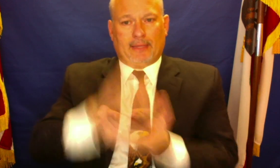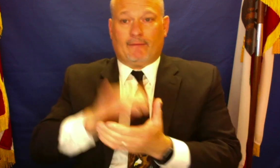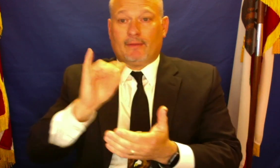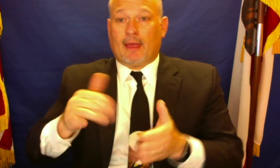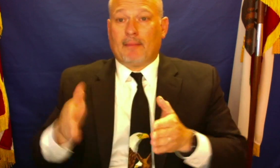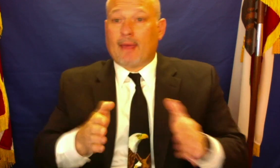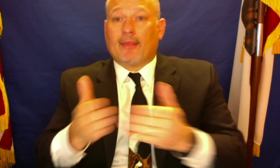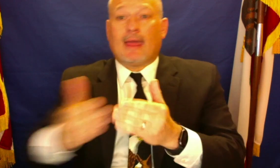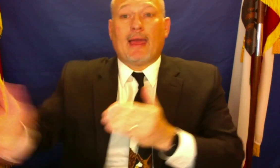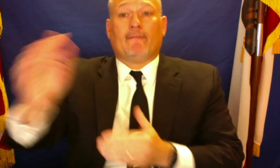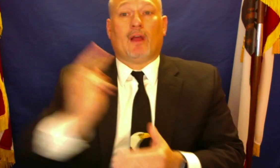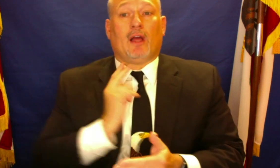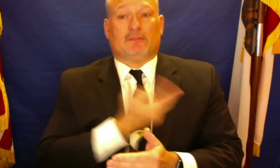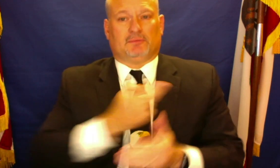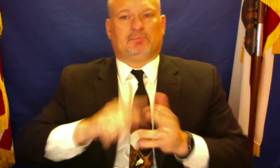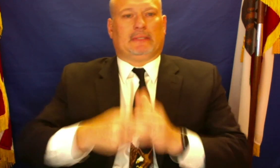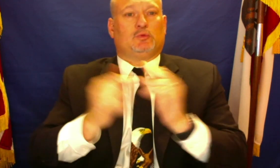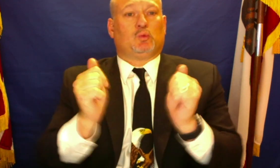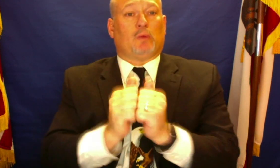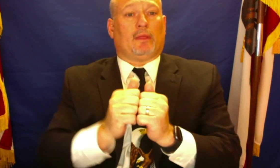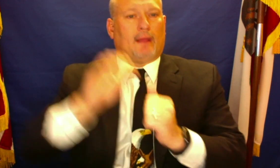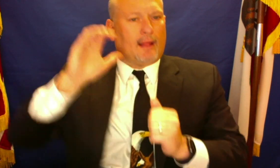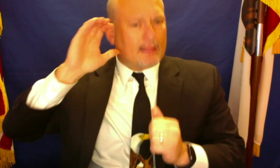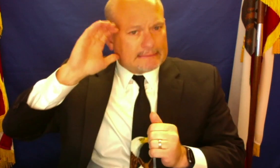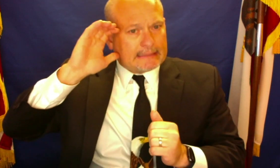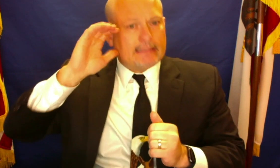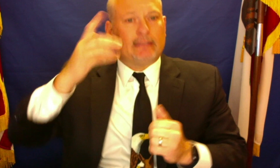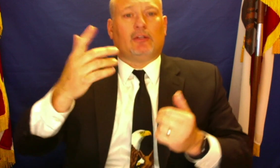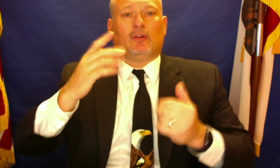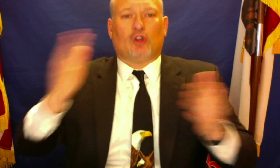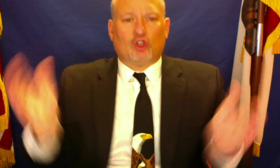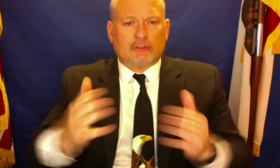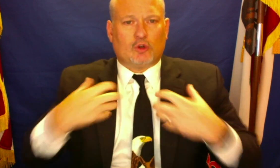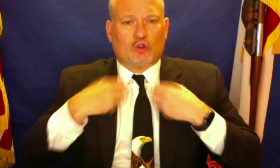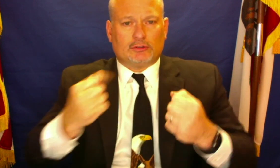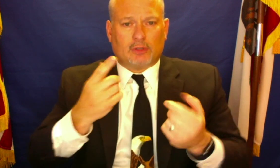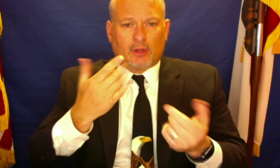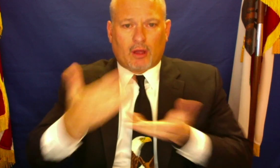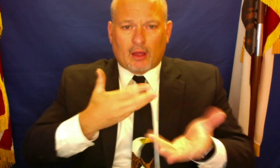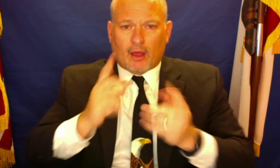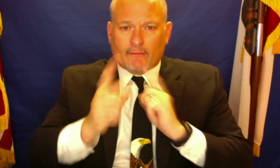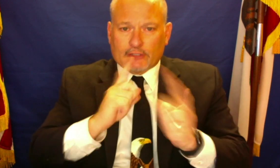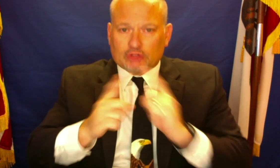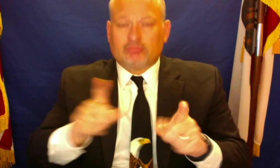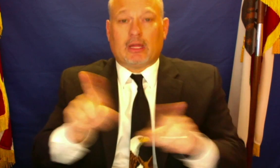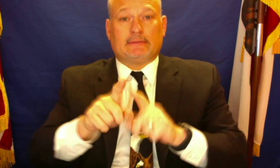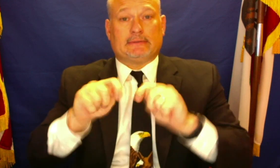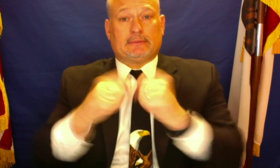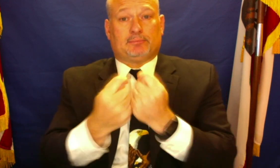said, I believe the path ahead begins with listening and encouraging courageous conversation. As a